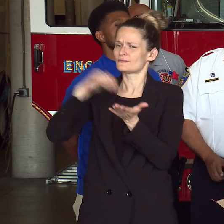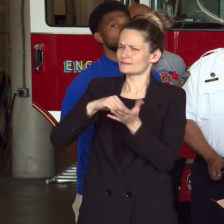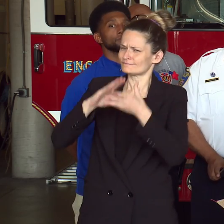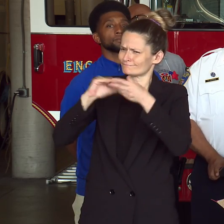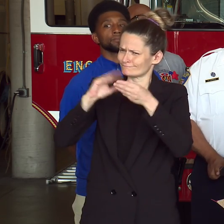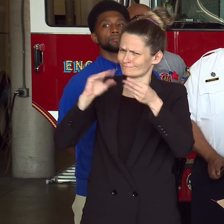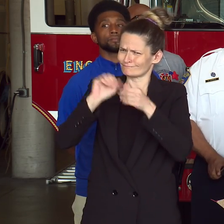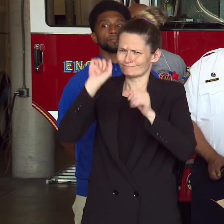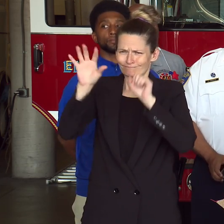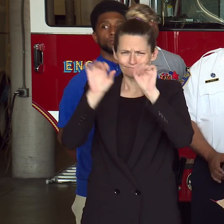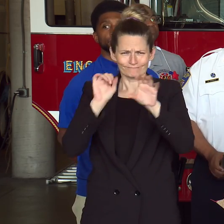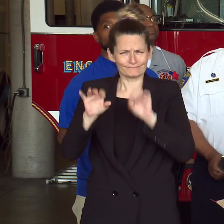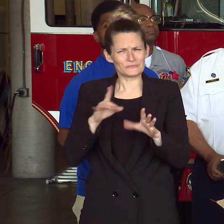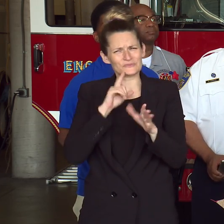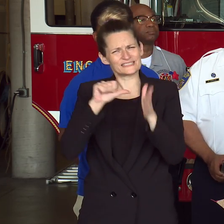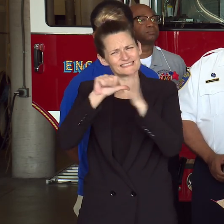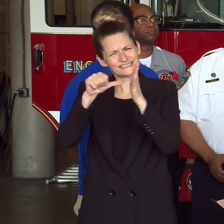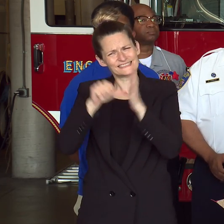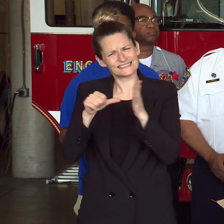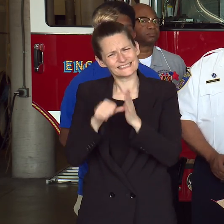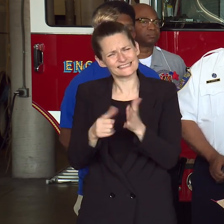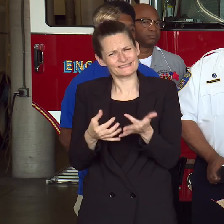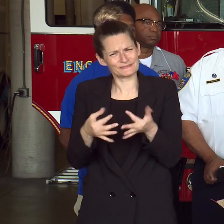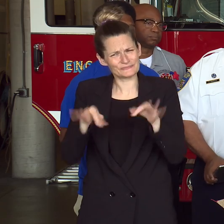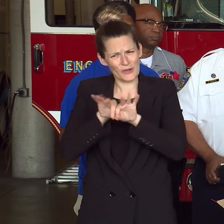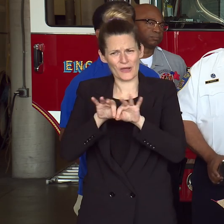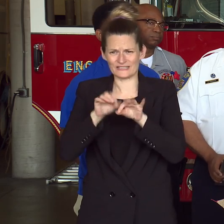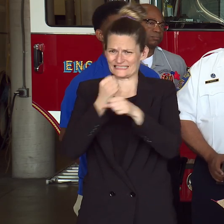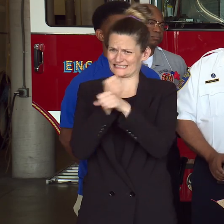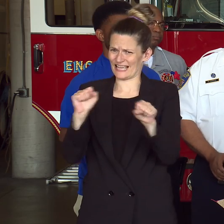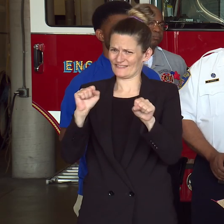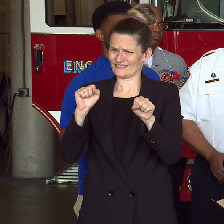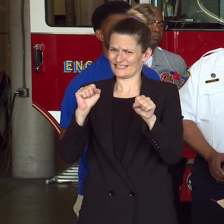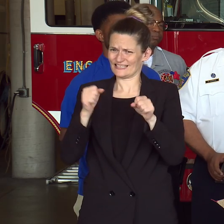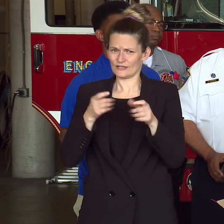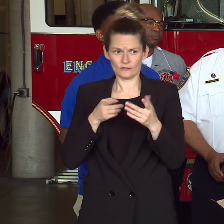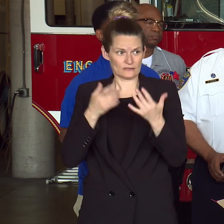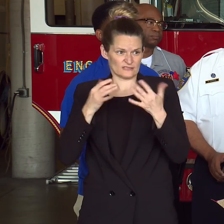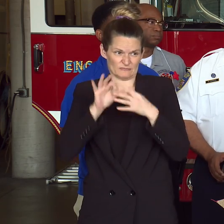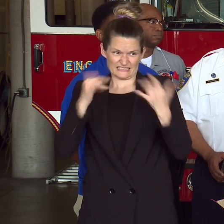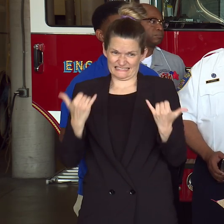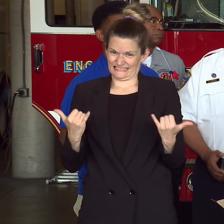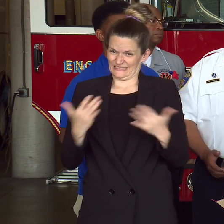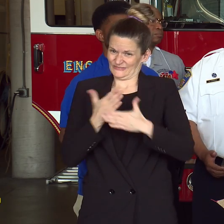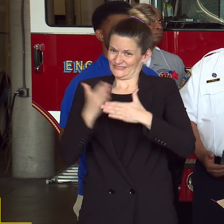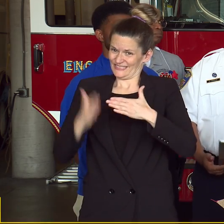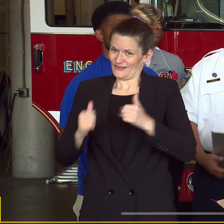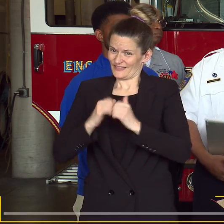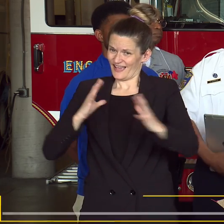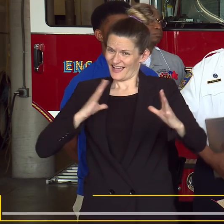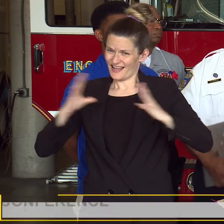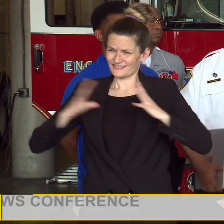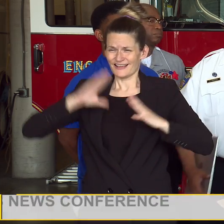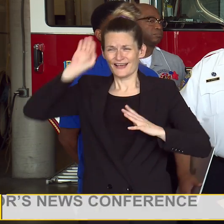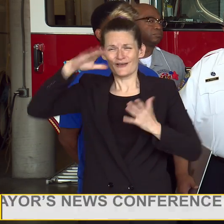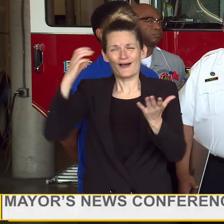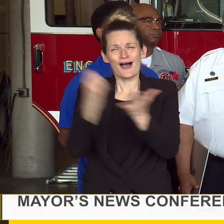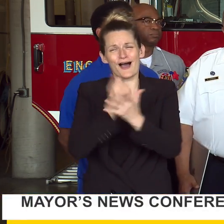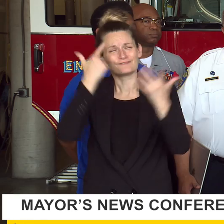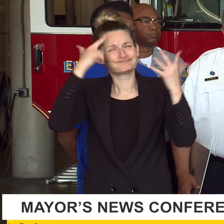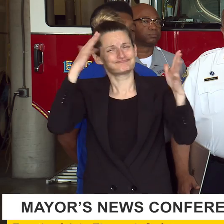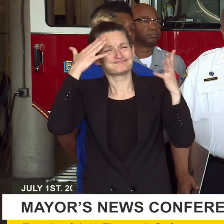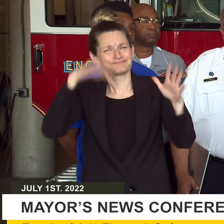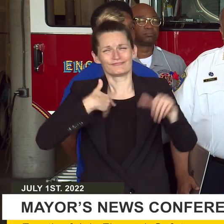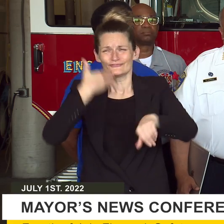importance of safety. Throughout the Independence Day holiday, it's a time of family and fun, and it's also a time to keep safety in mind.